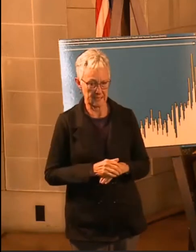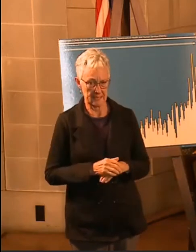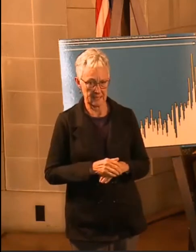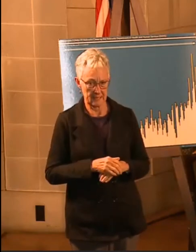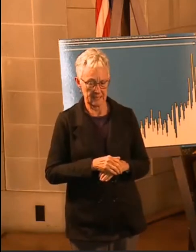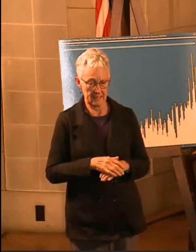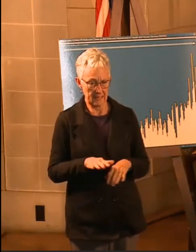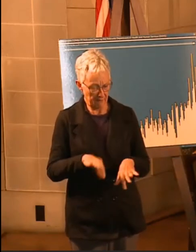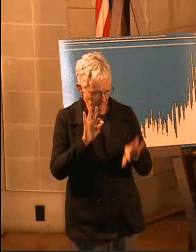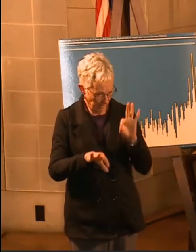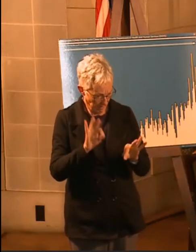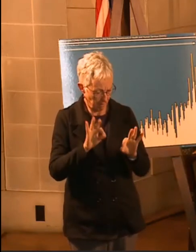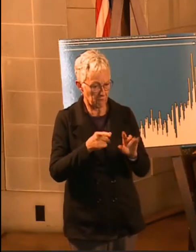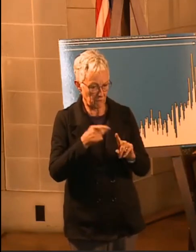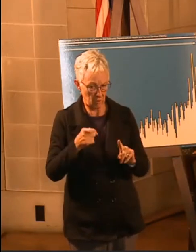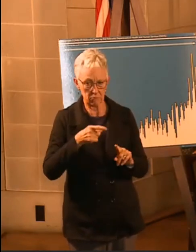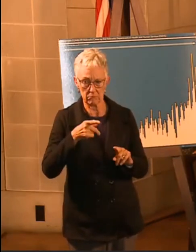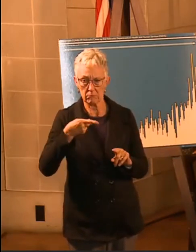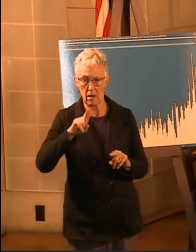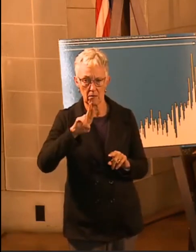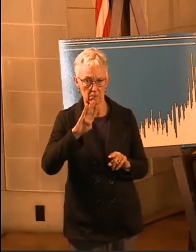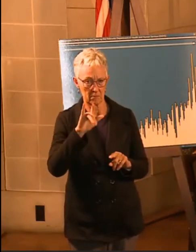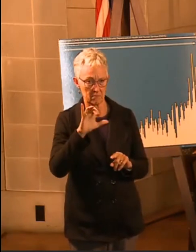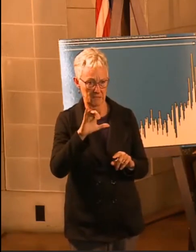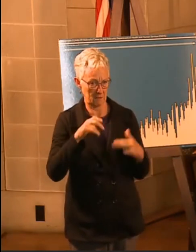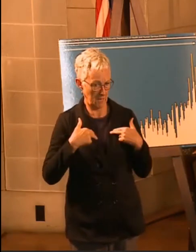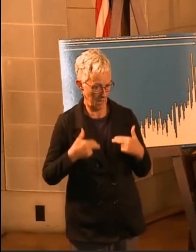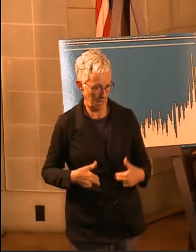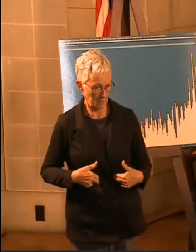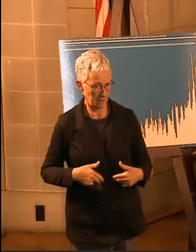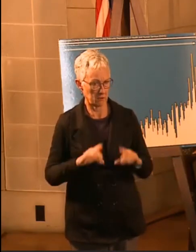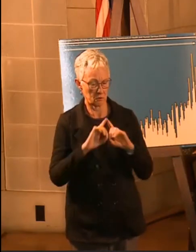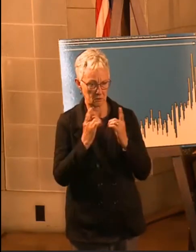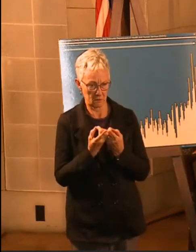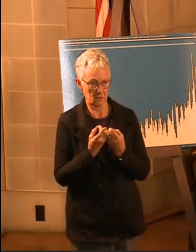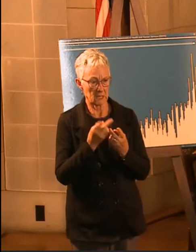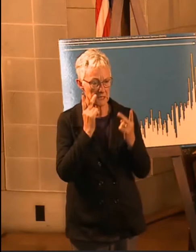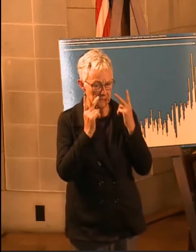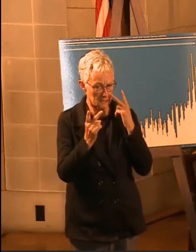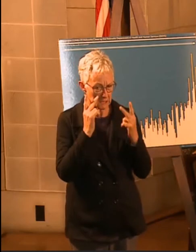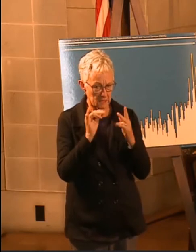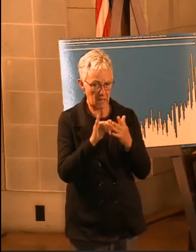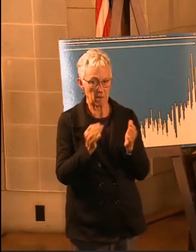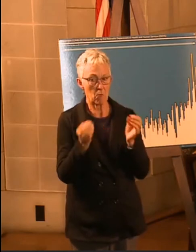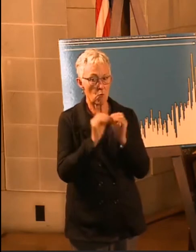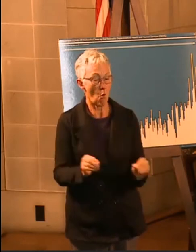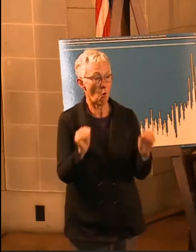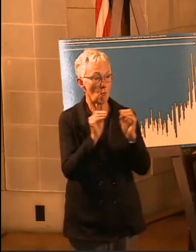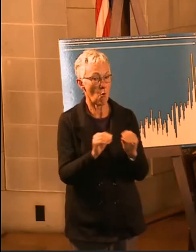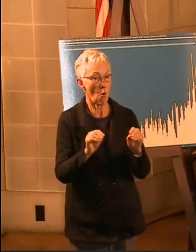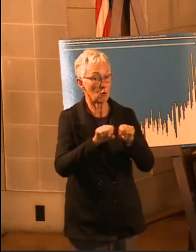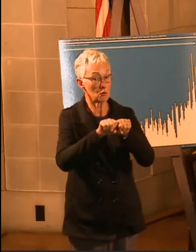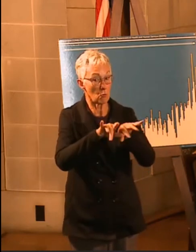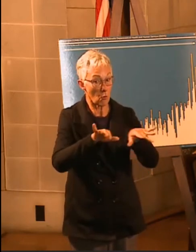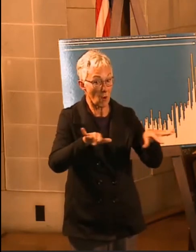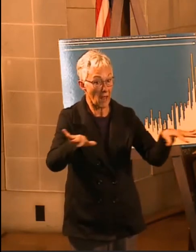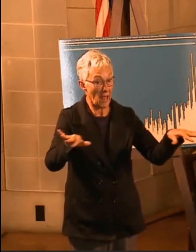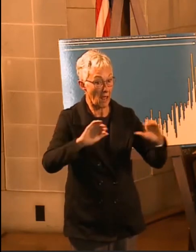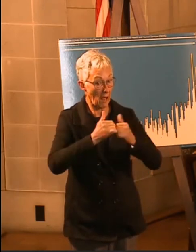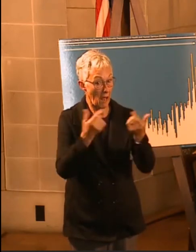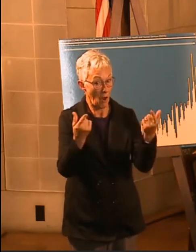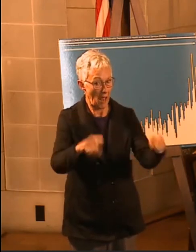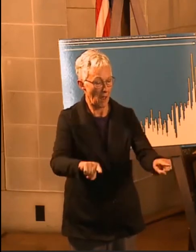talking to our public health department folks, is that we see that a lot of the spread is coming from informal gatherings.